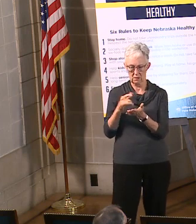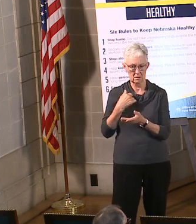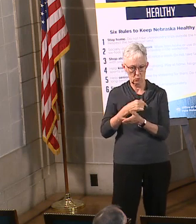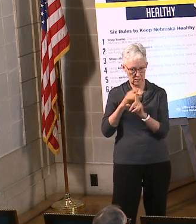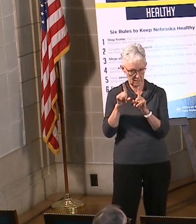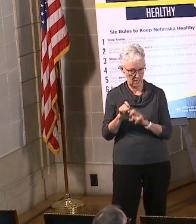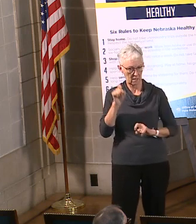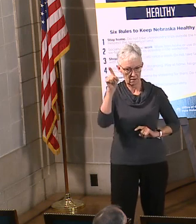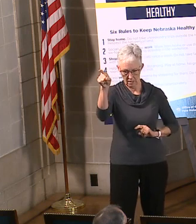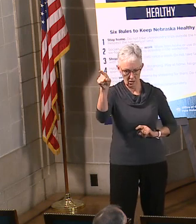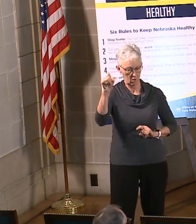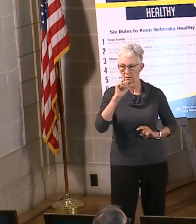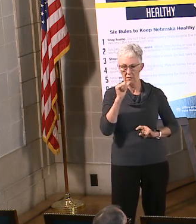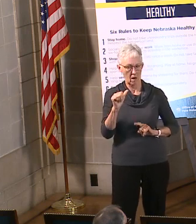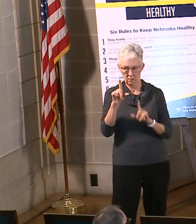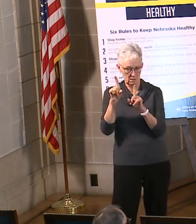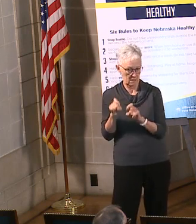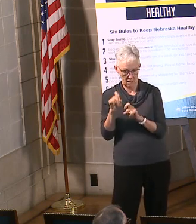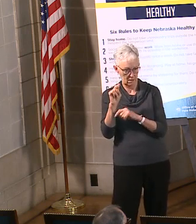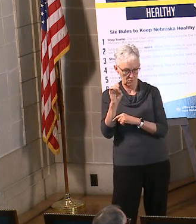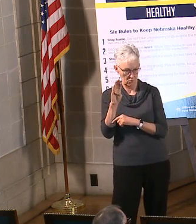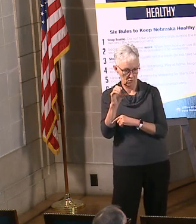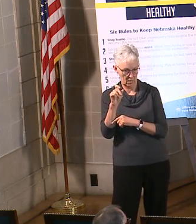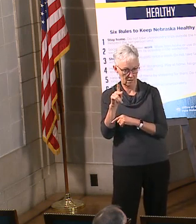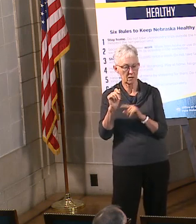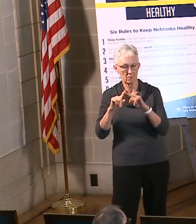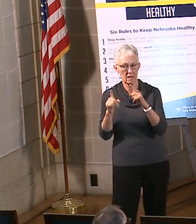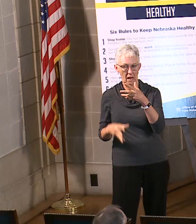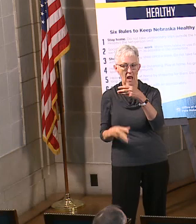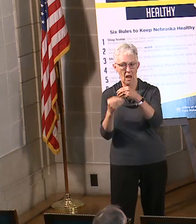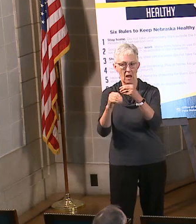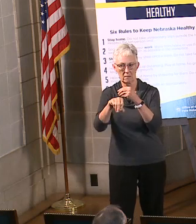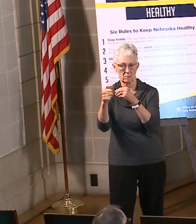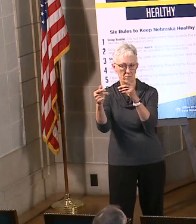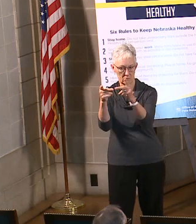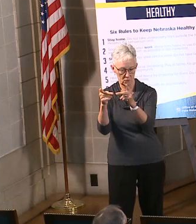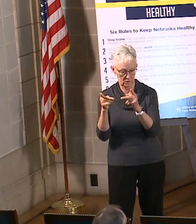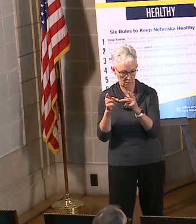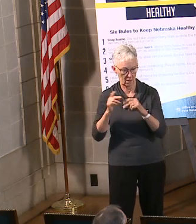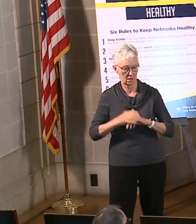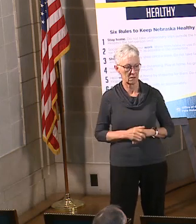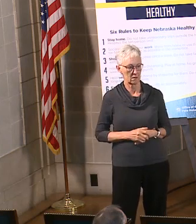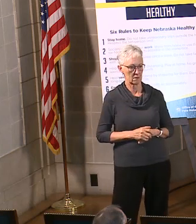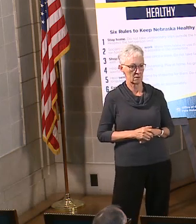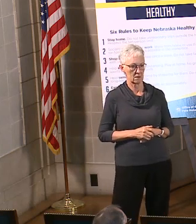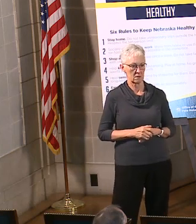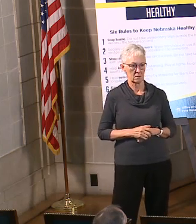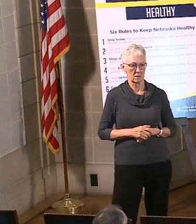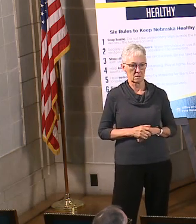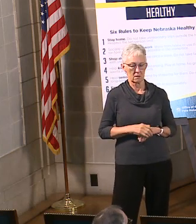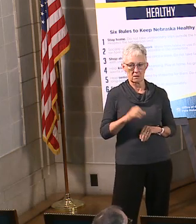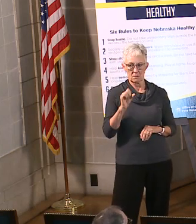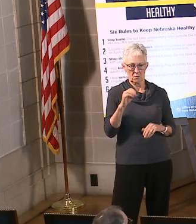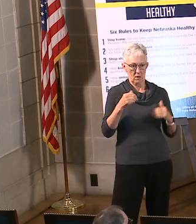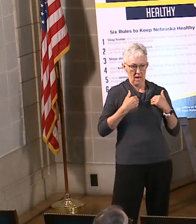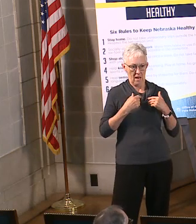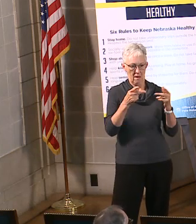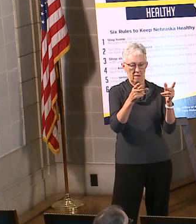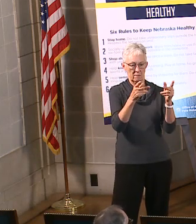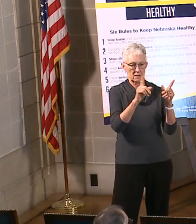not the TestNebraska.program. And then we are doing TestNebraska in Omaha, separate other sites in Omaha, Lincoln,